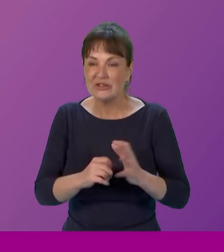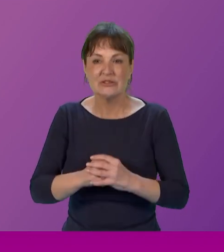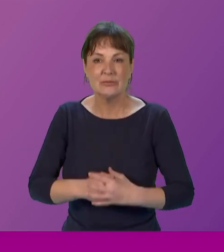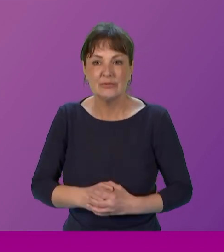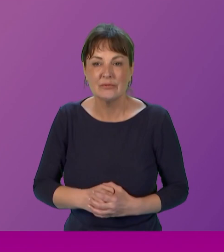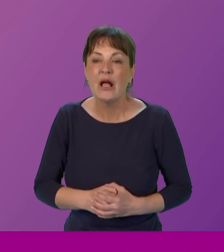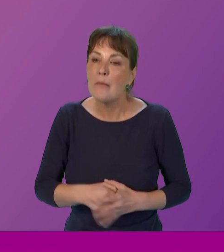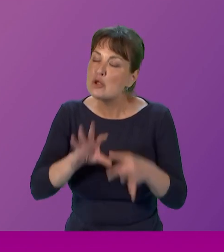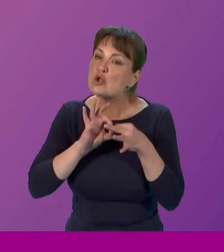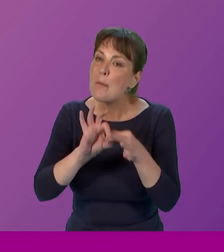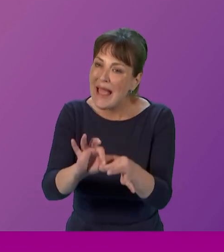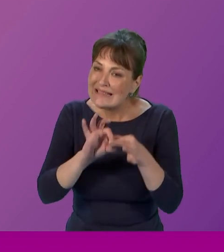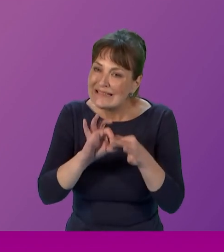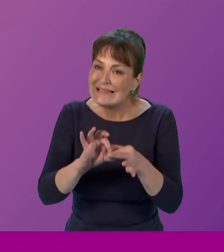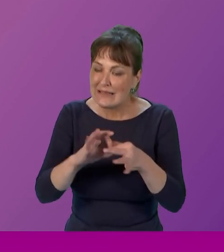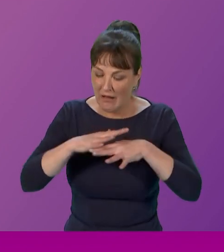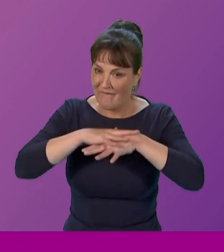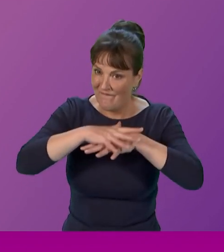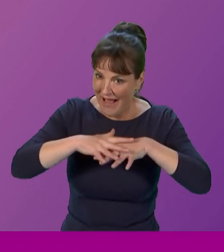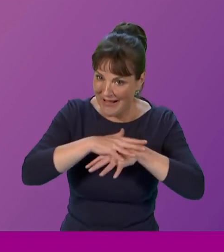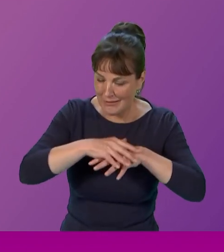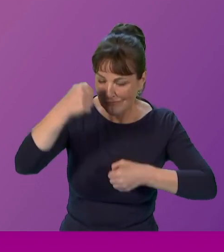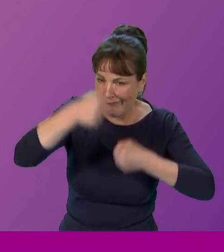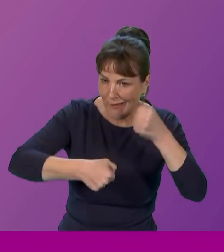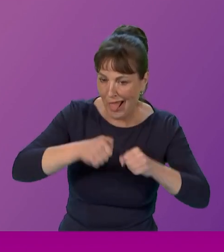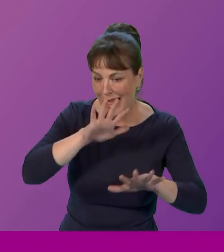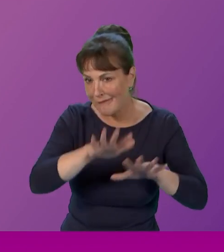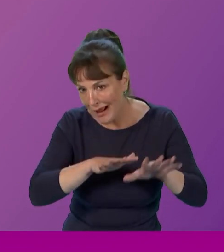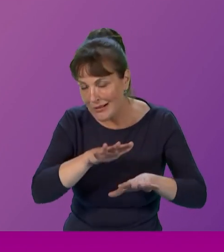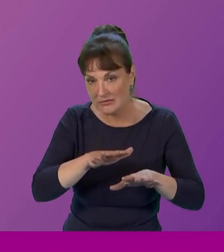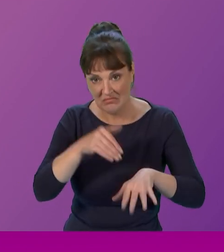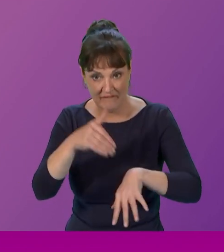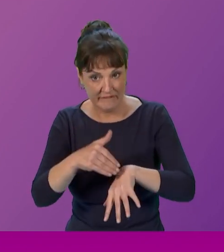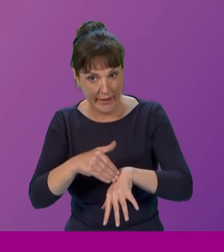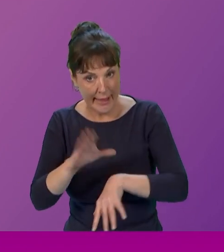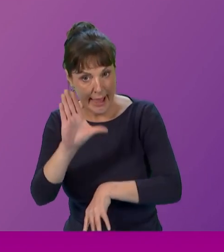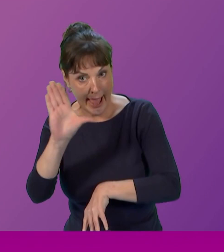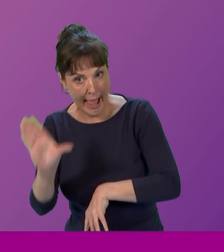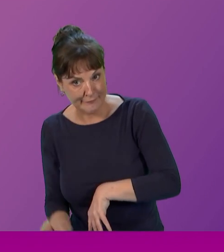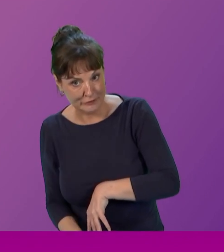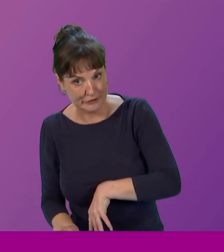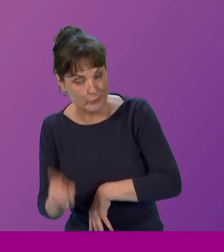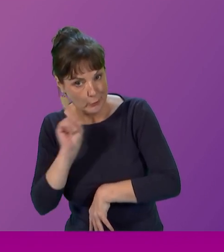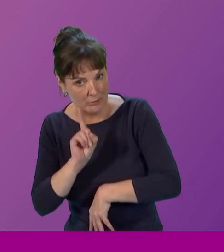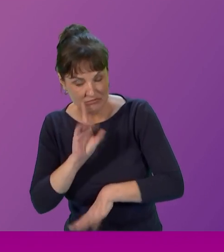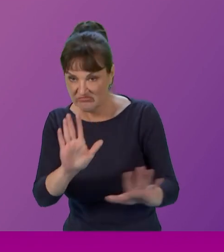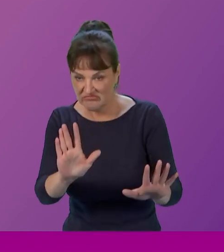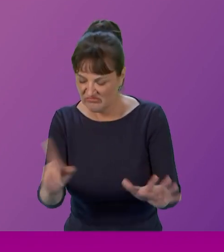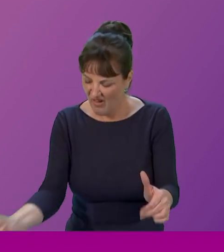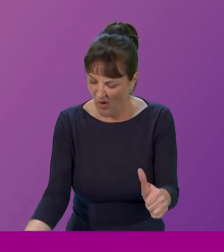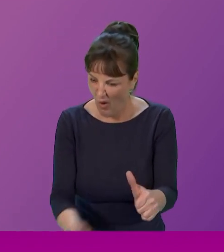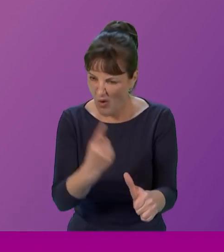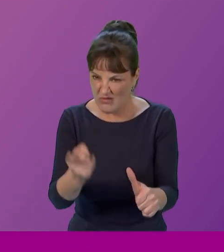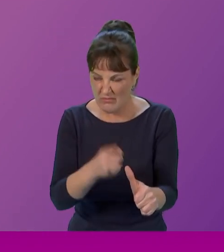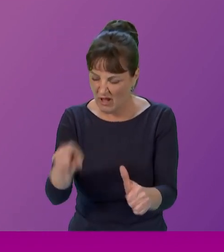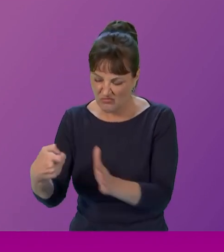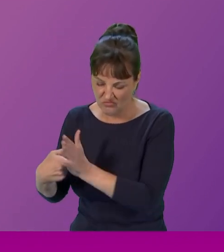African women. We are referred to women's aid without thinking about the cultural taboo that affects us.